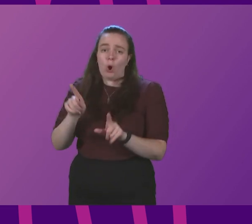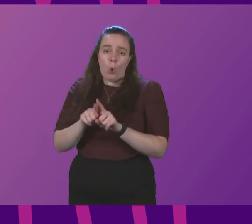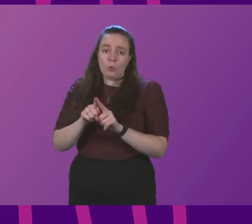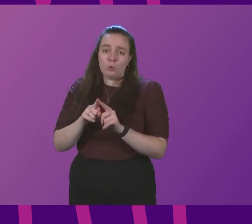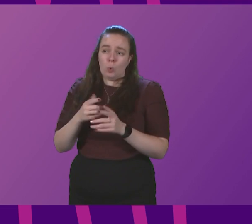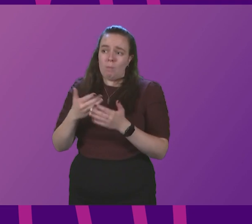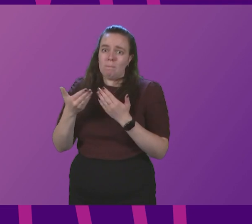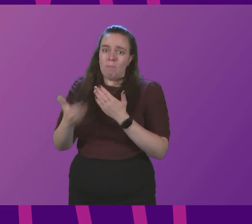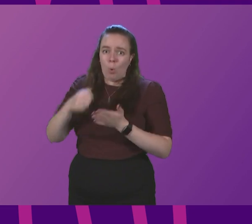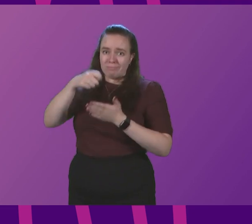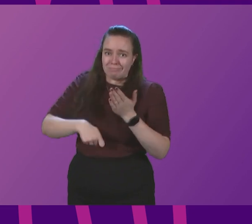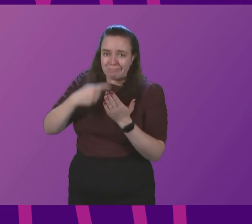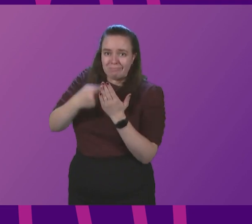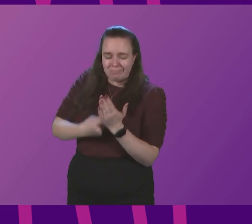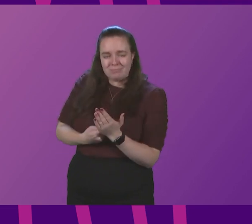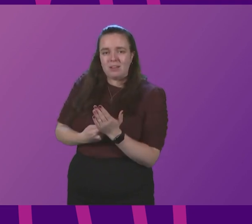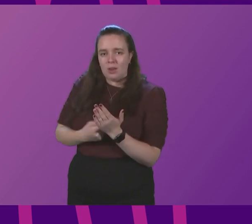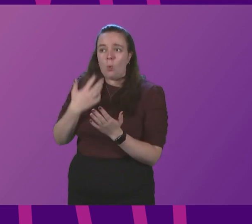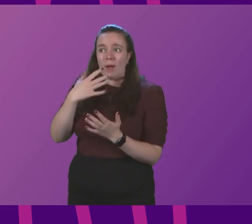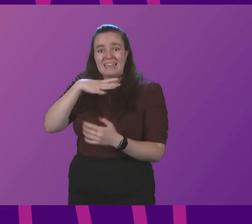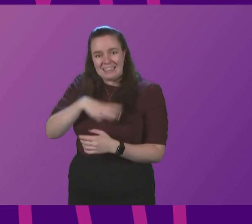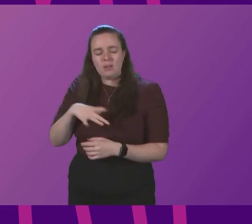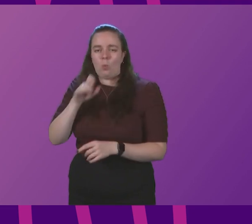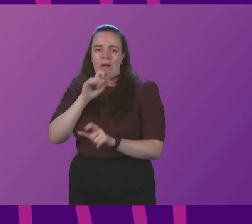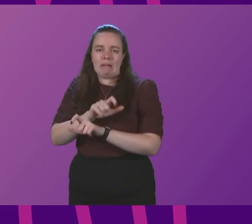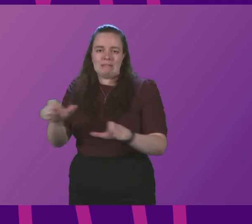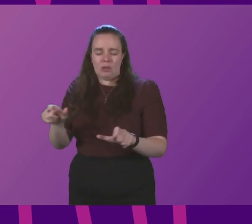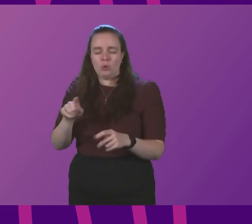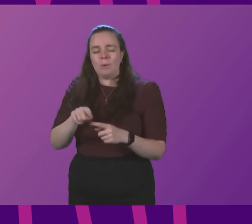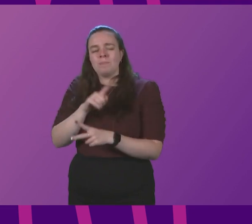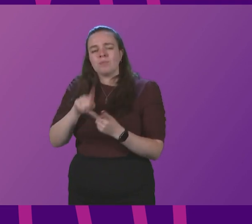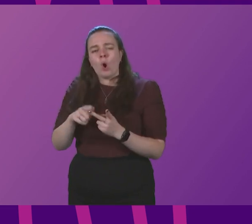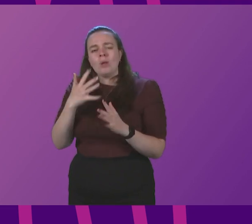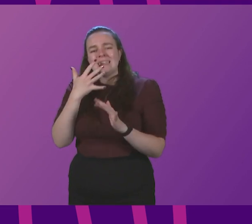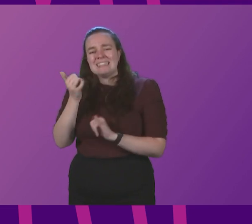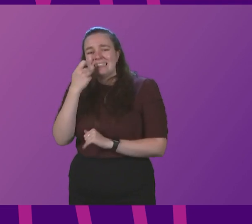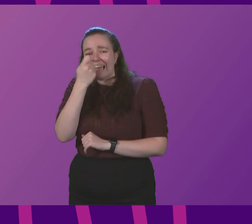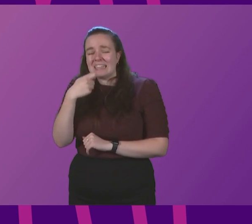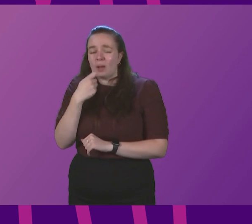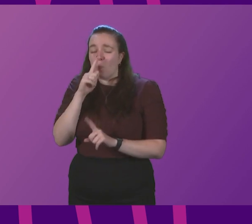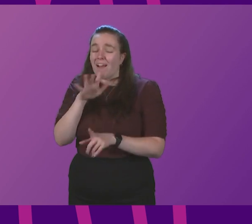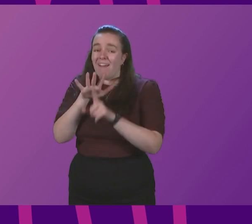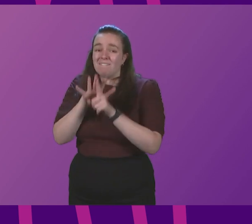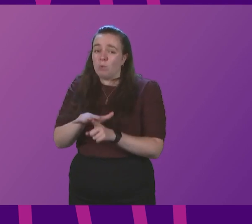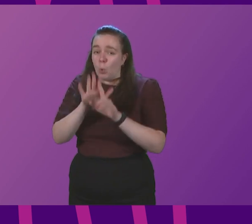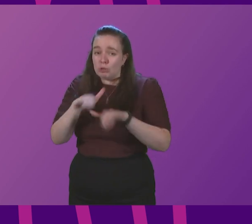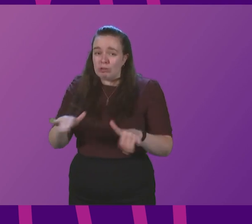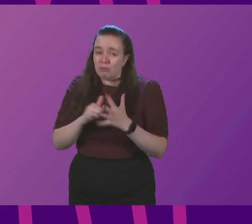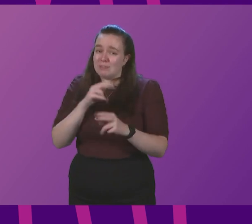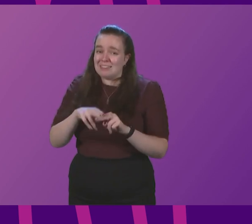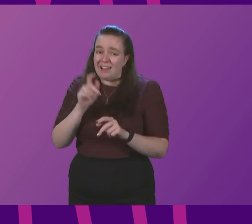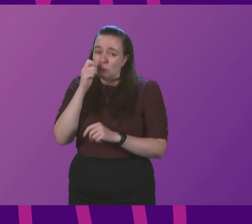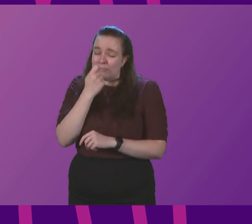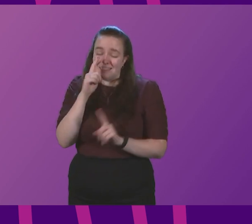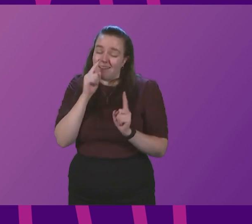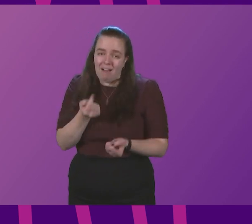as is the case now, is the one we will continue to take. On testing, we can't force children or staff to test, but we